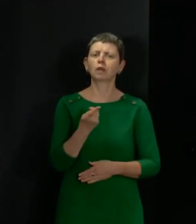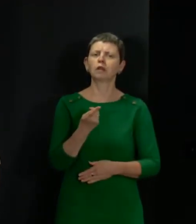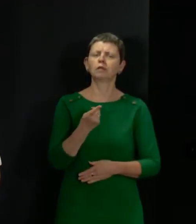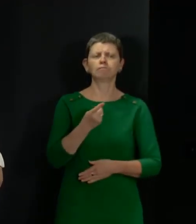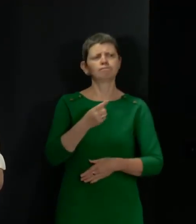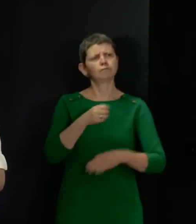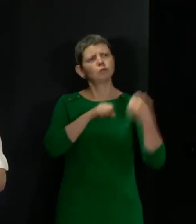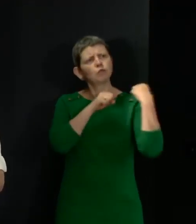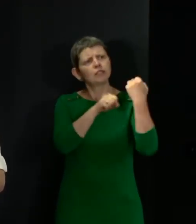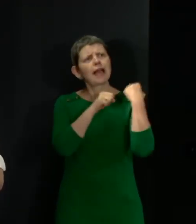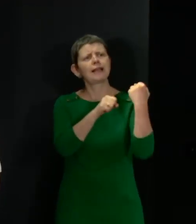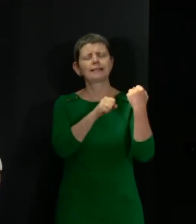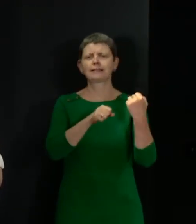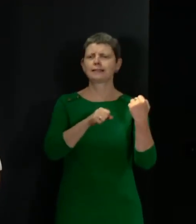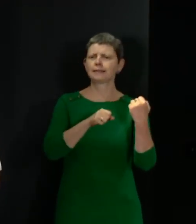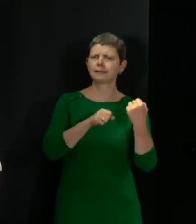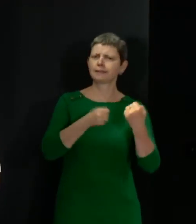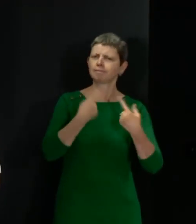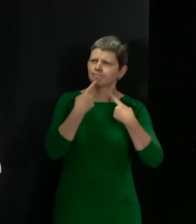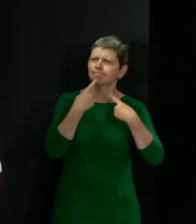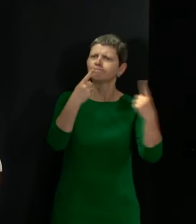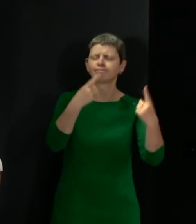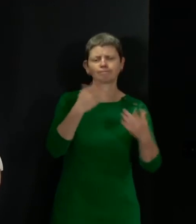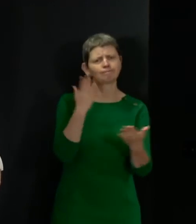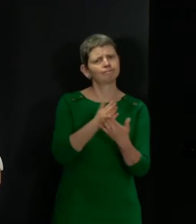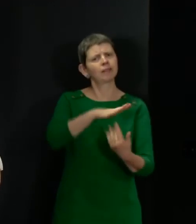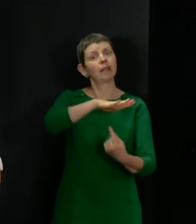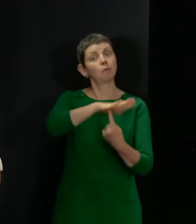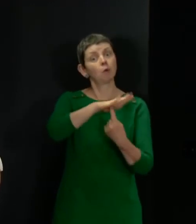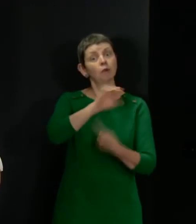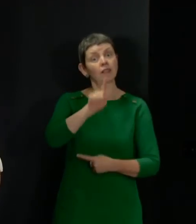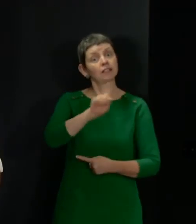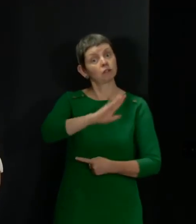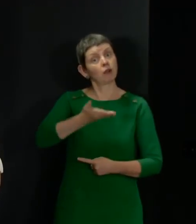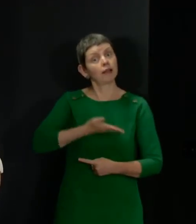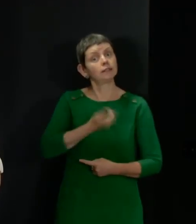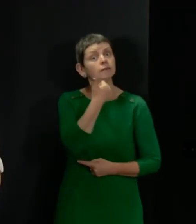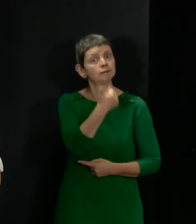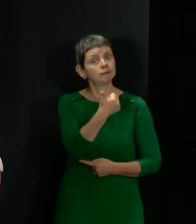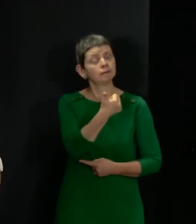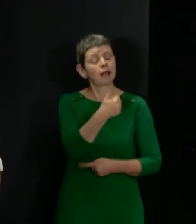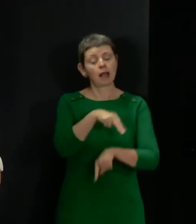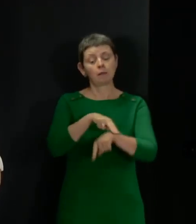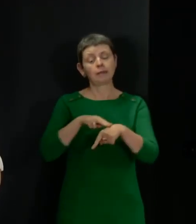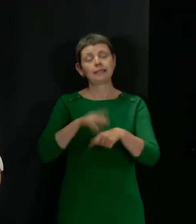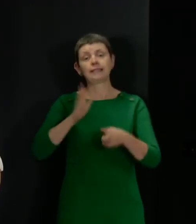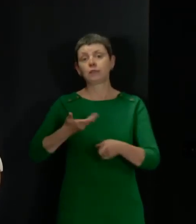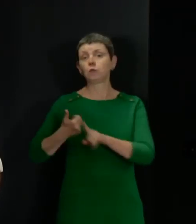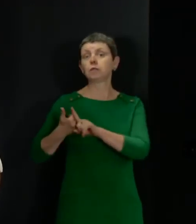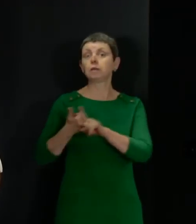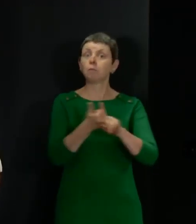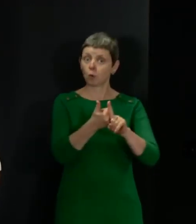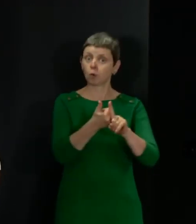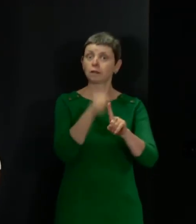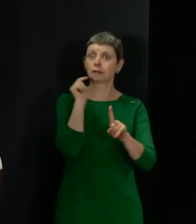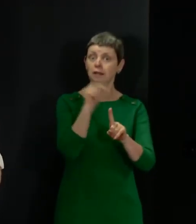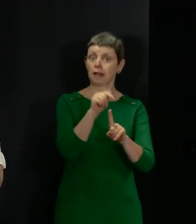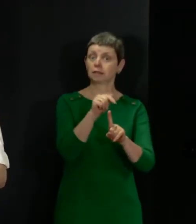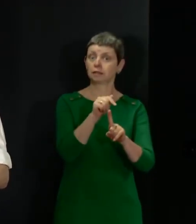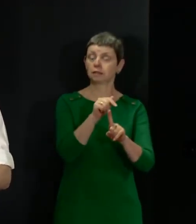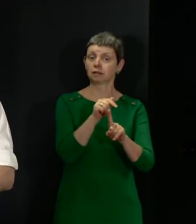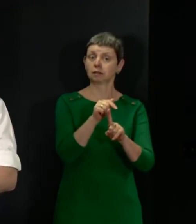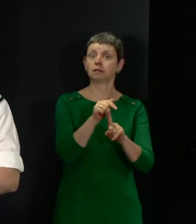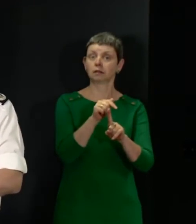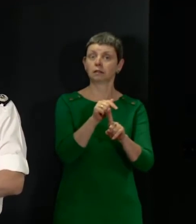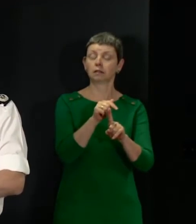to campaign is of vital importance, and policing has a key role in enabling supporting such freedoms to be exercised